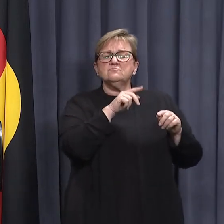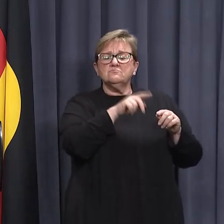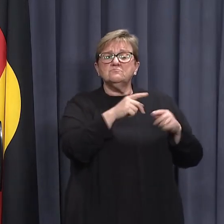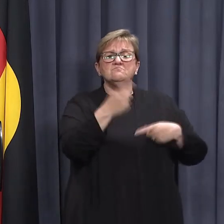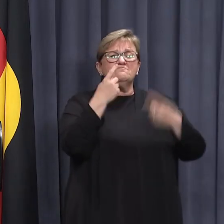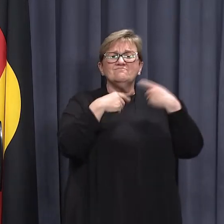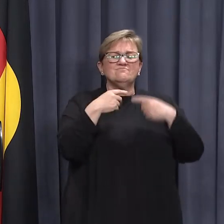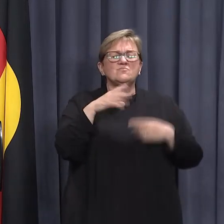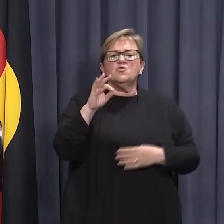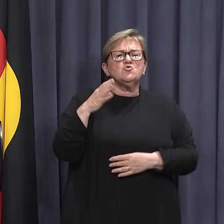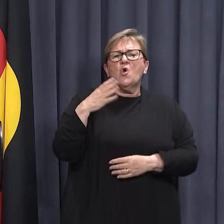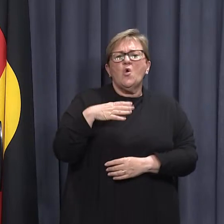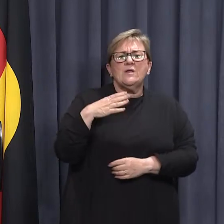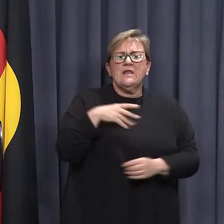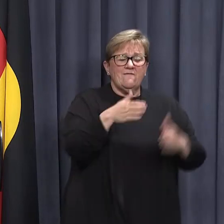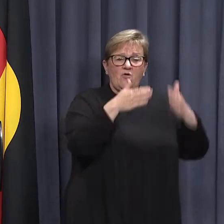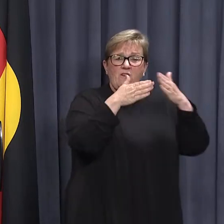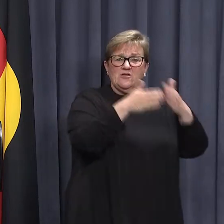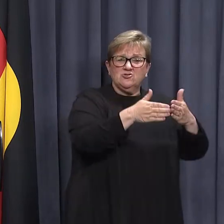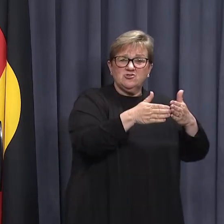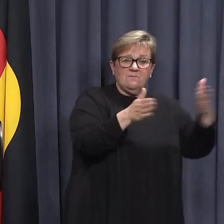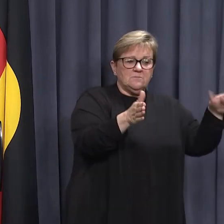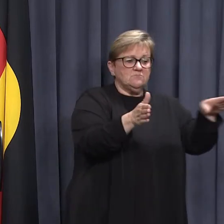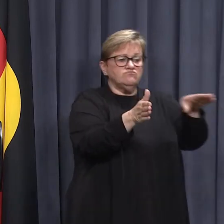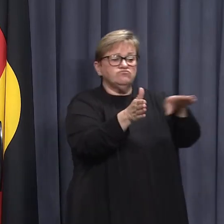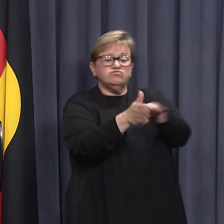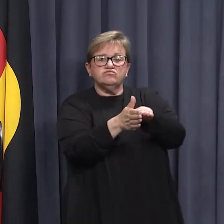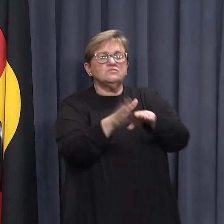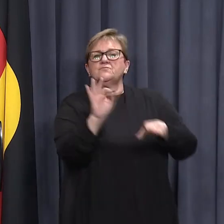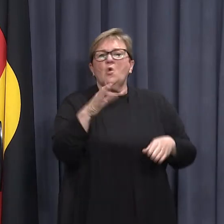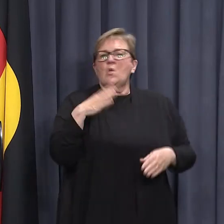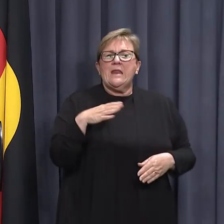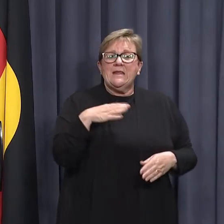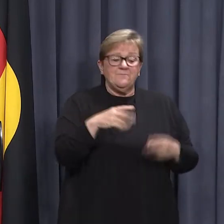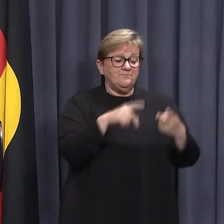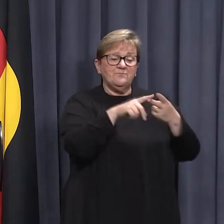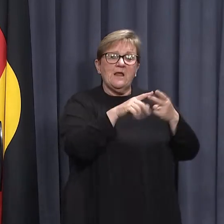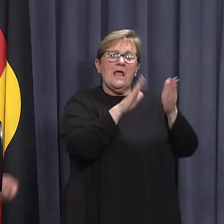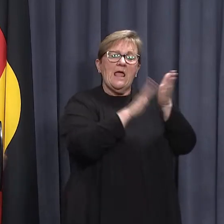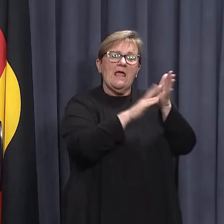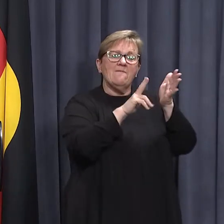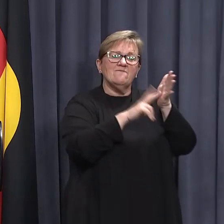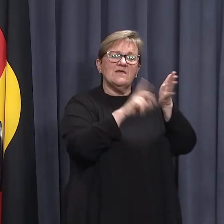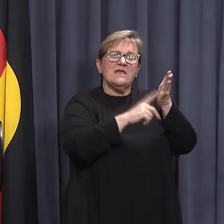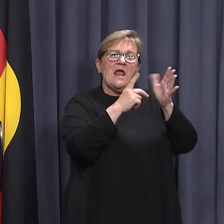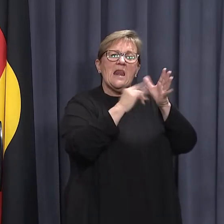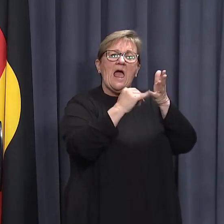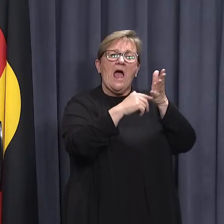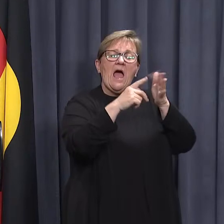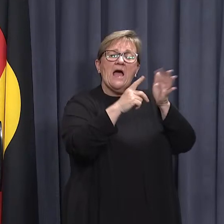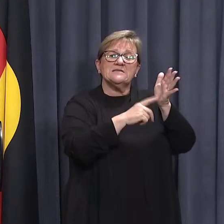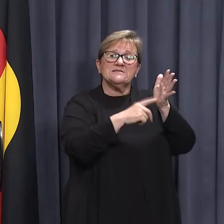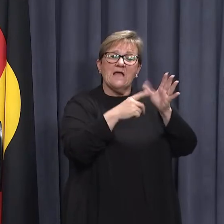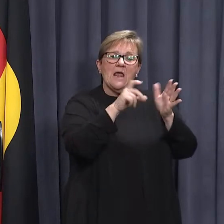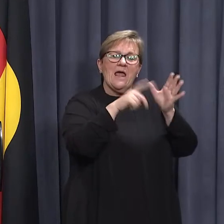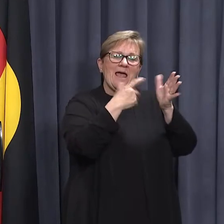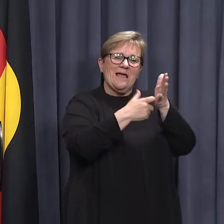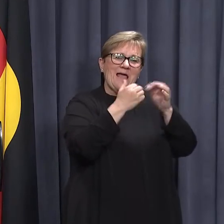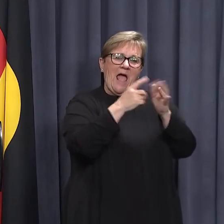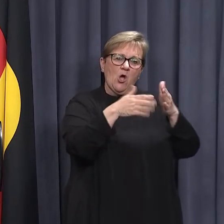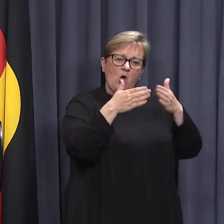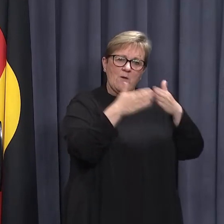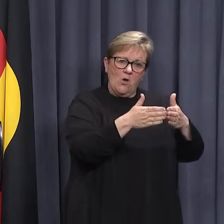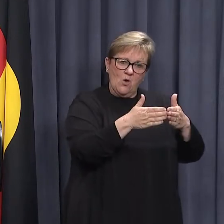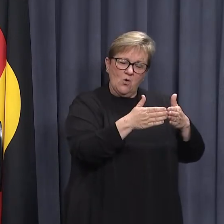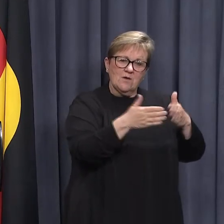there is no need for the ship to come to shore. The other ship is the MV La Stella, a cargo bolt carrier